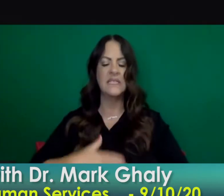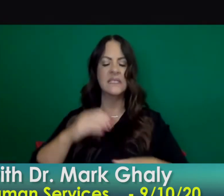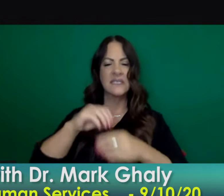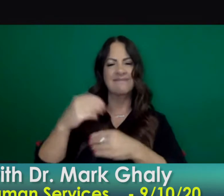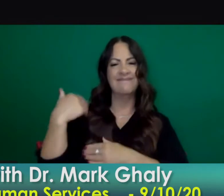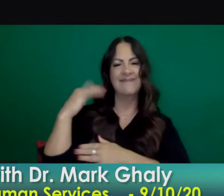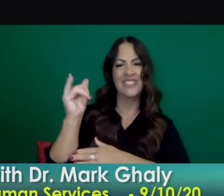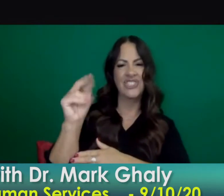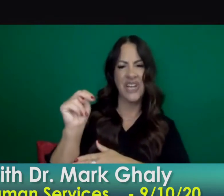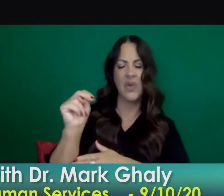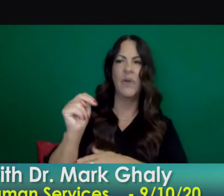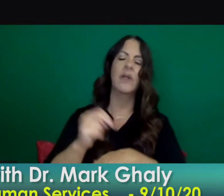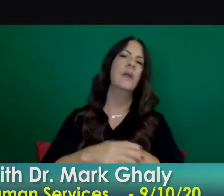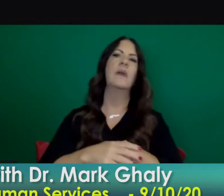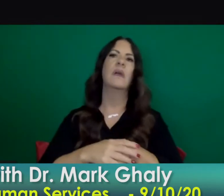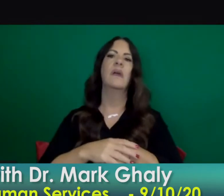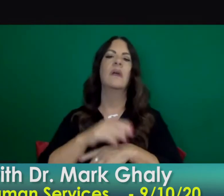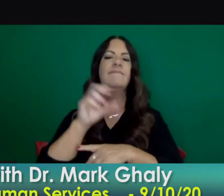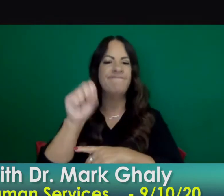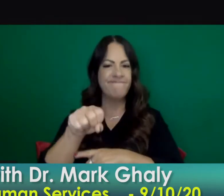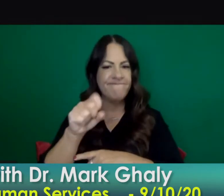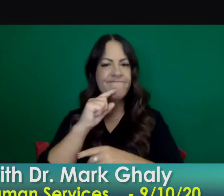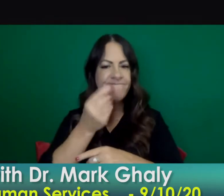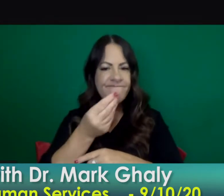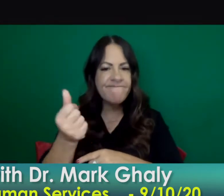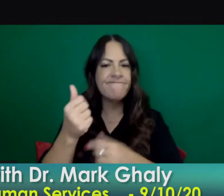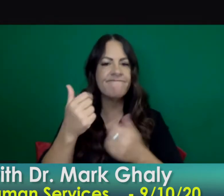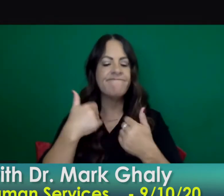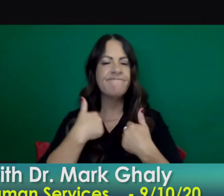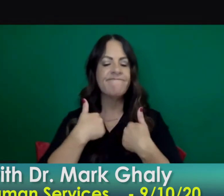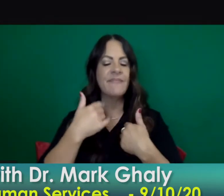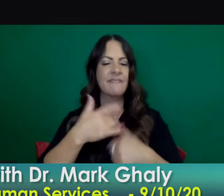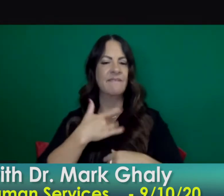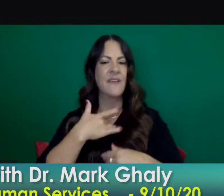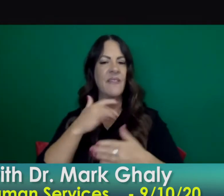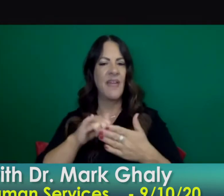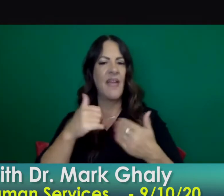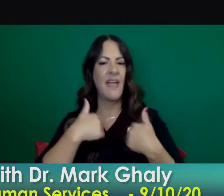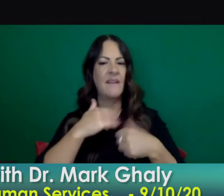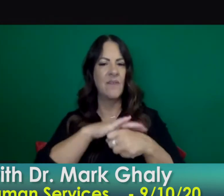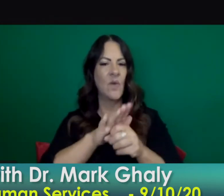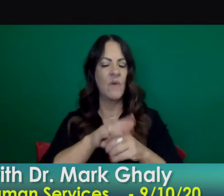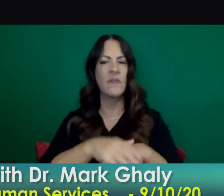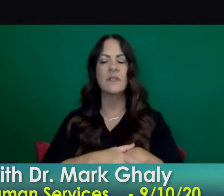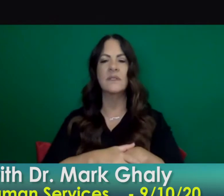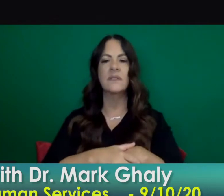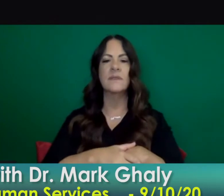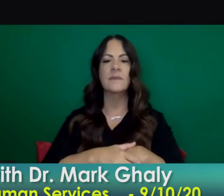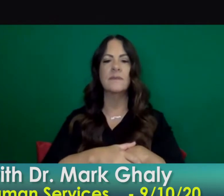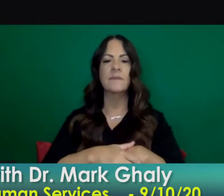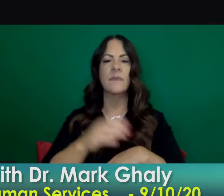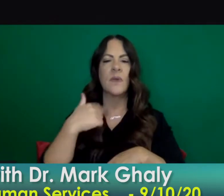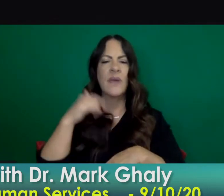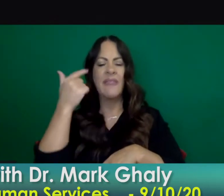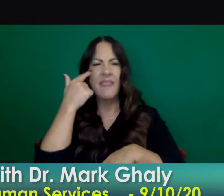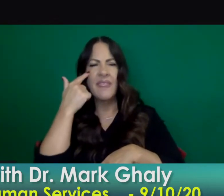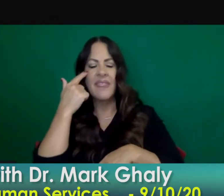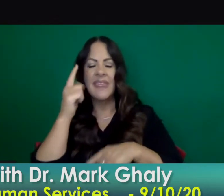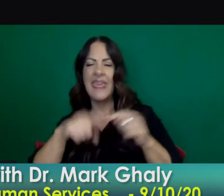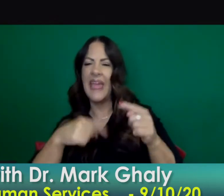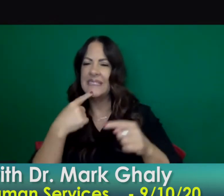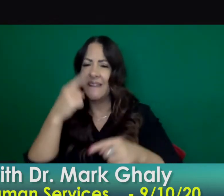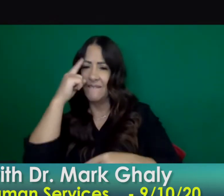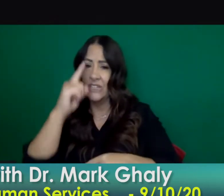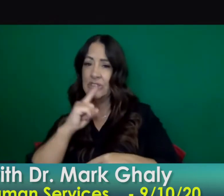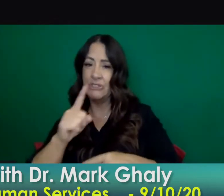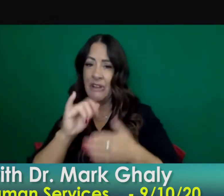can't speak to whether we uh are convinced yet today that it was milling around california in december um but